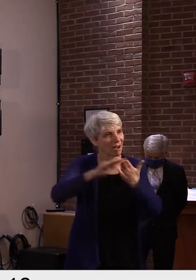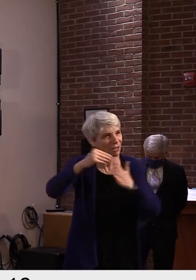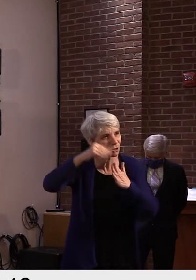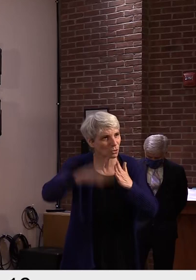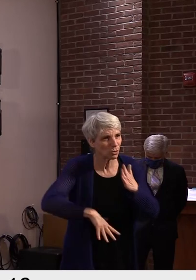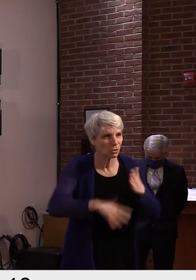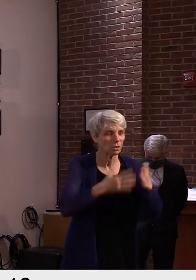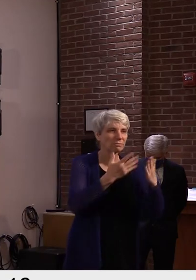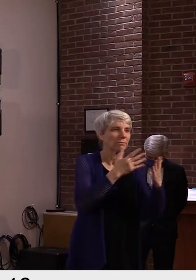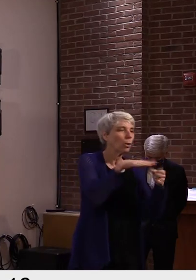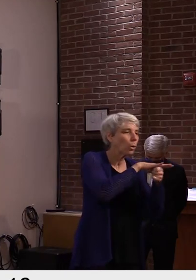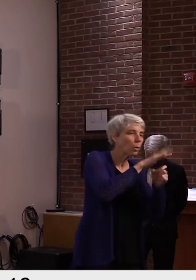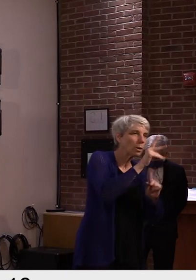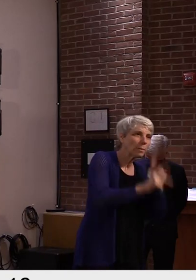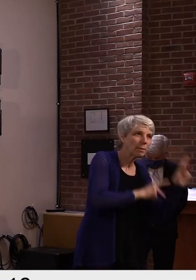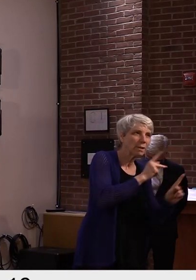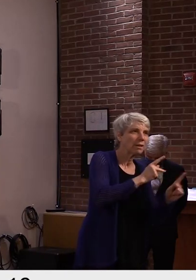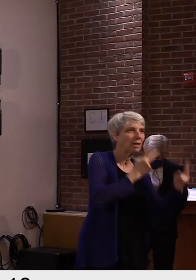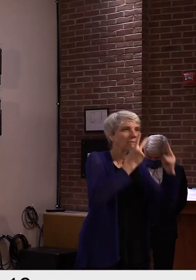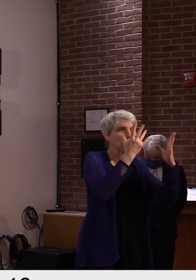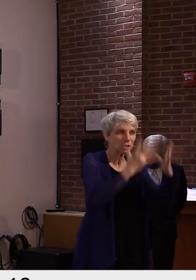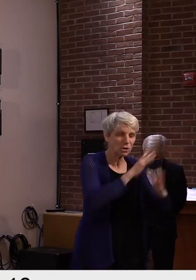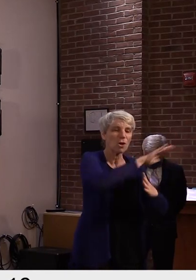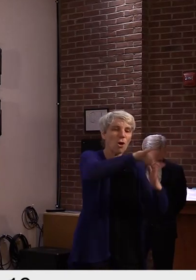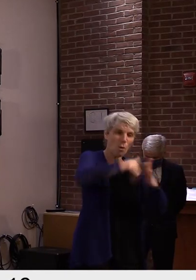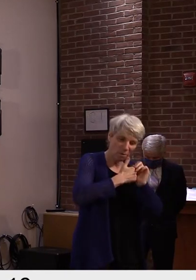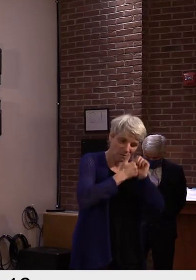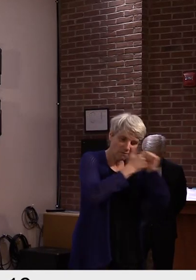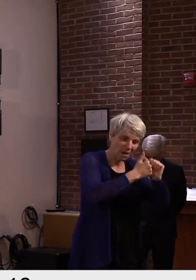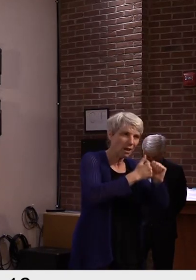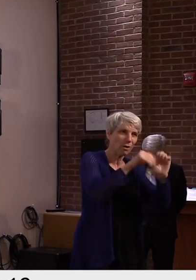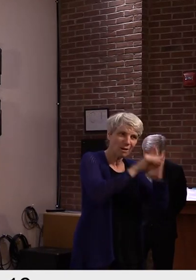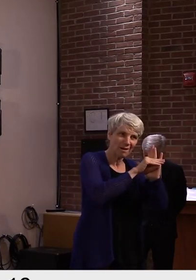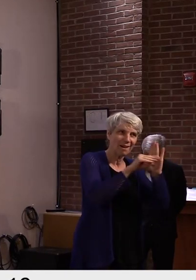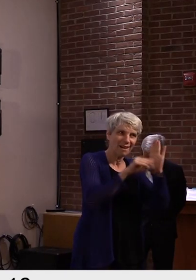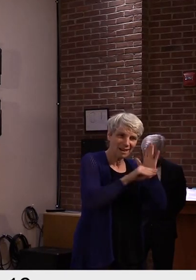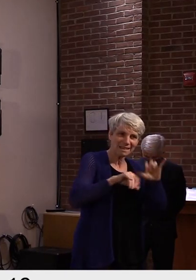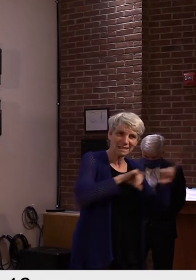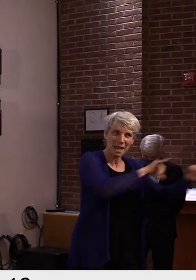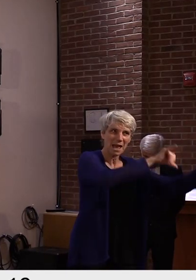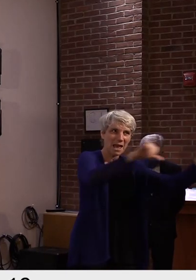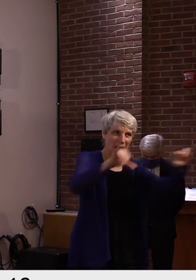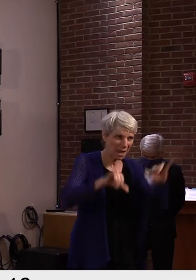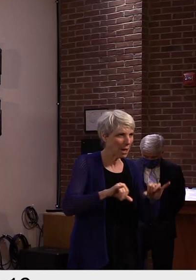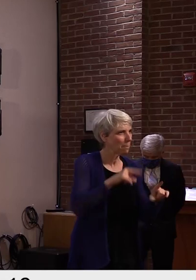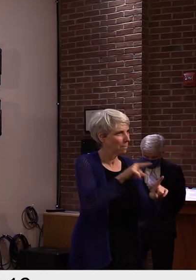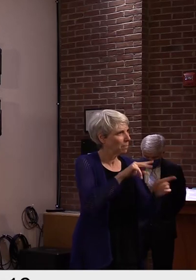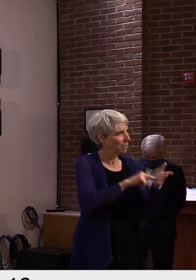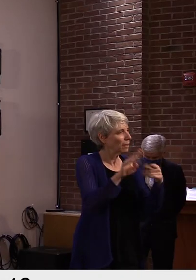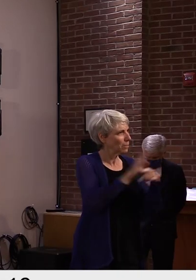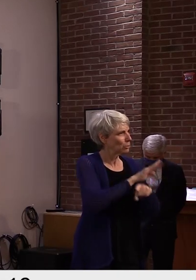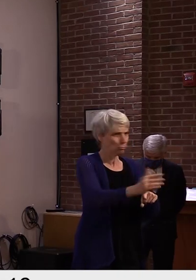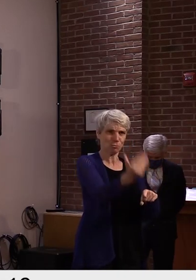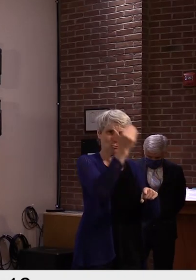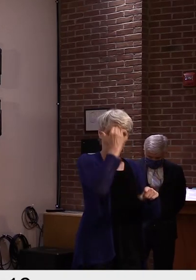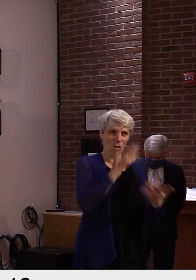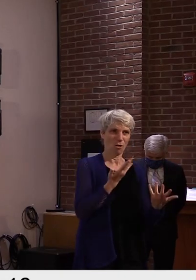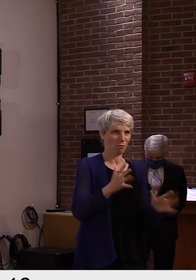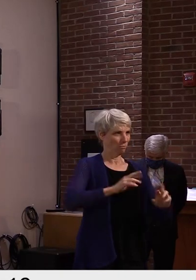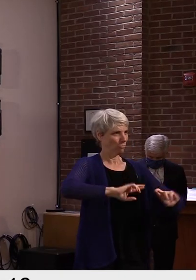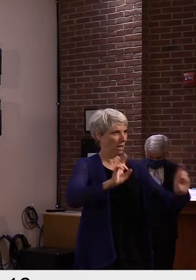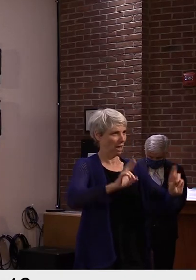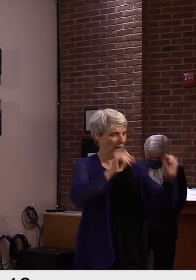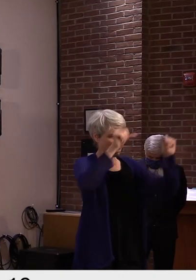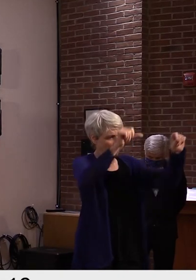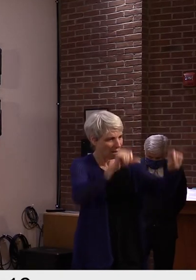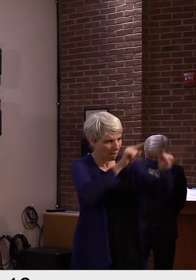obey the kind of guidance that we give everybody in Vermont. And especially give the businesses as they